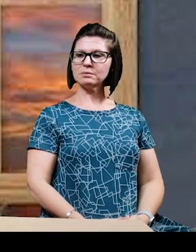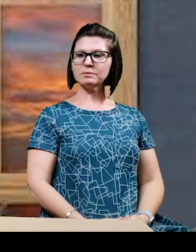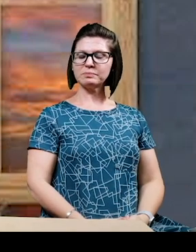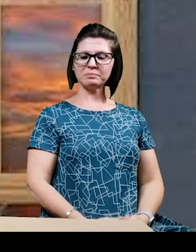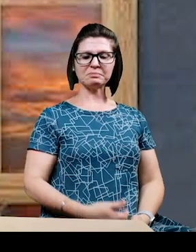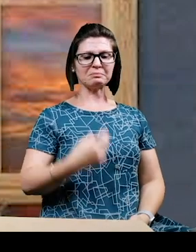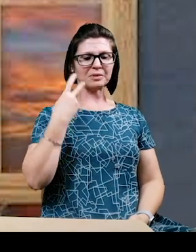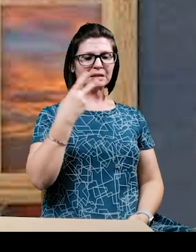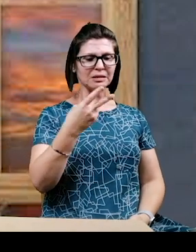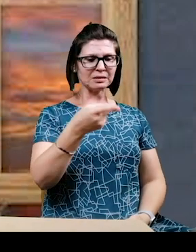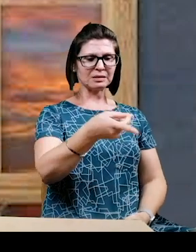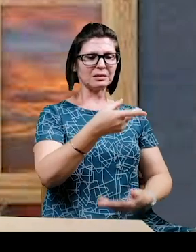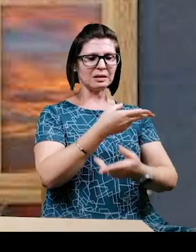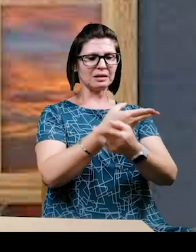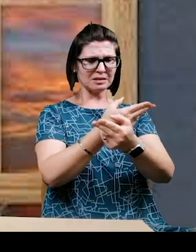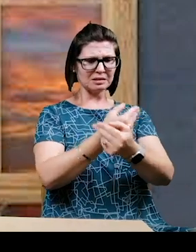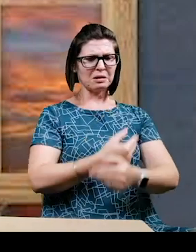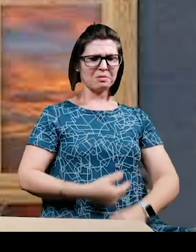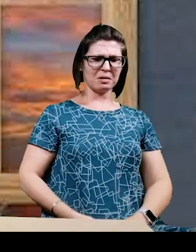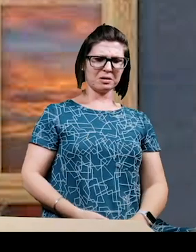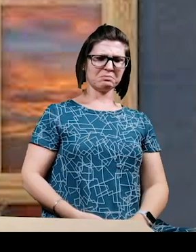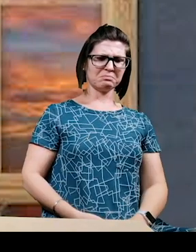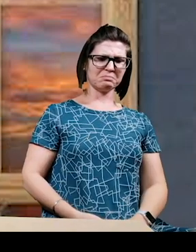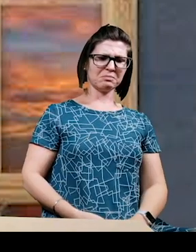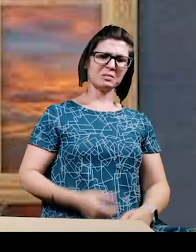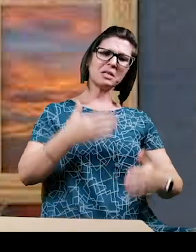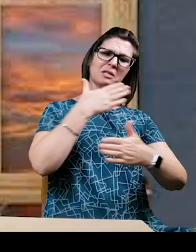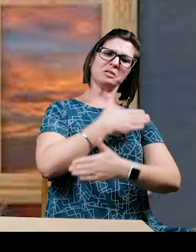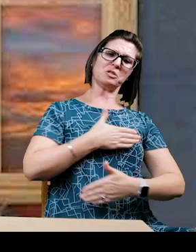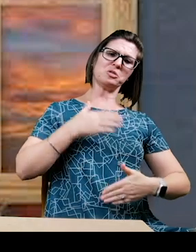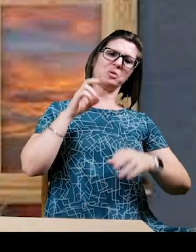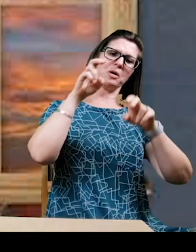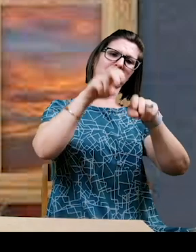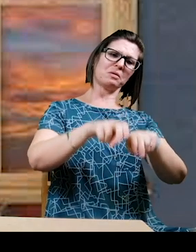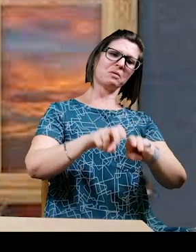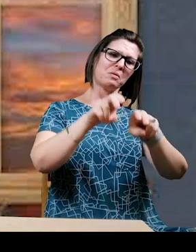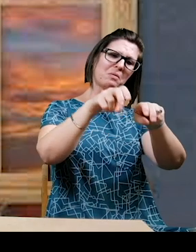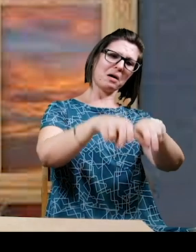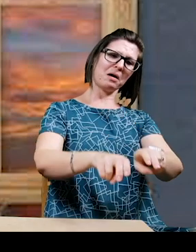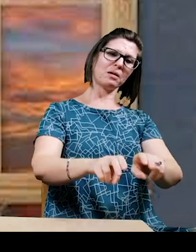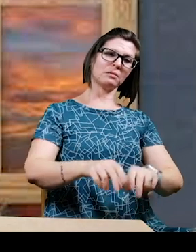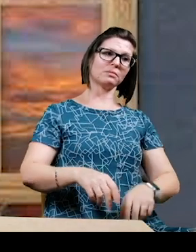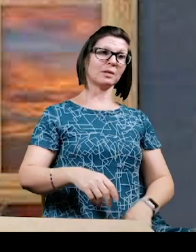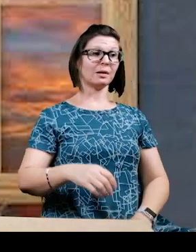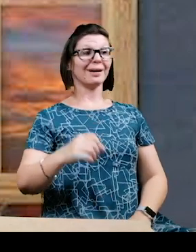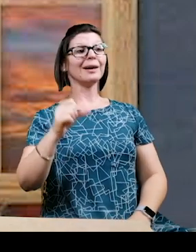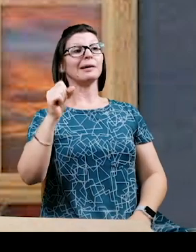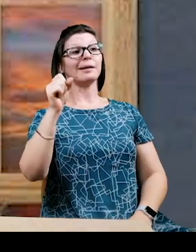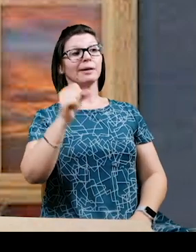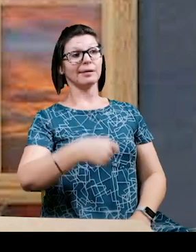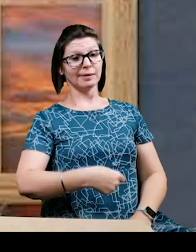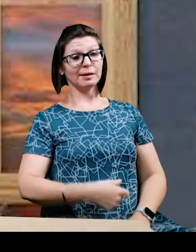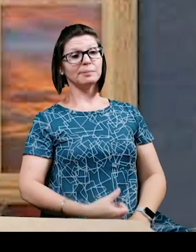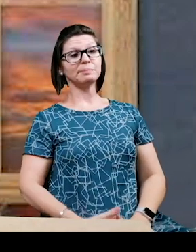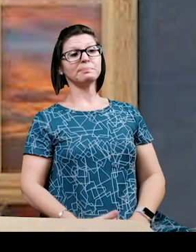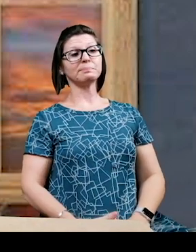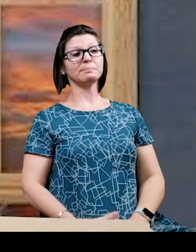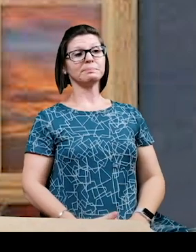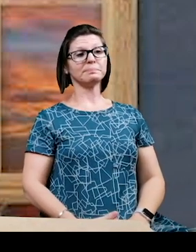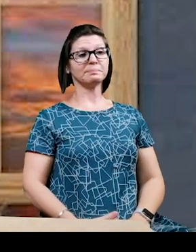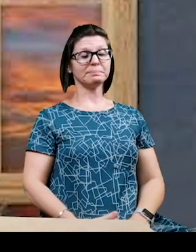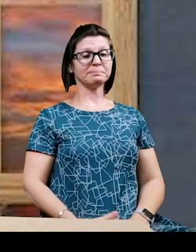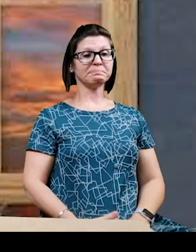Look at that rabbit, the old man said. Looks like it's enjoying the ride, don't it? Uh, yep, said the old man, or young man.